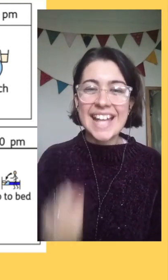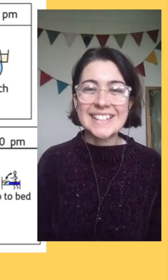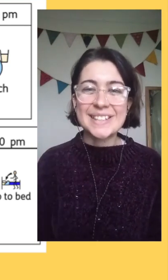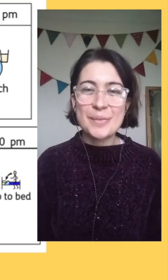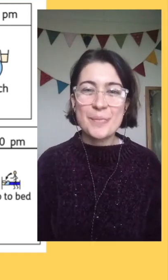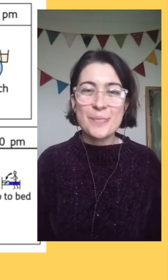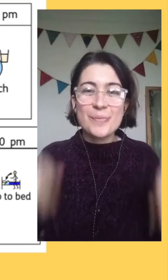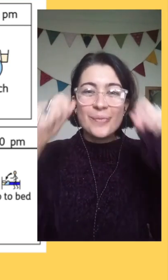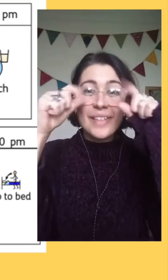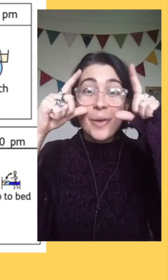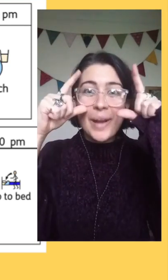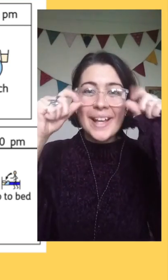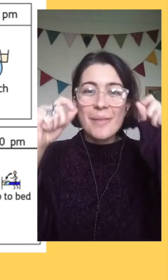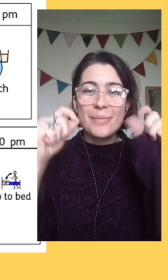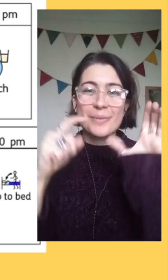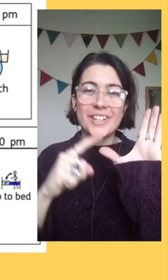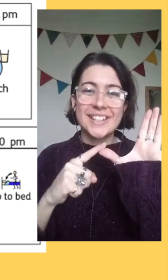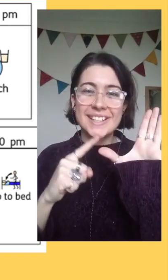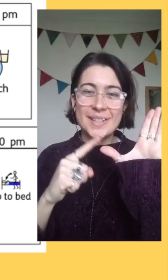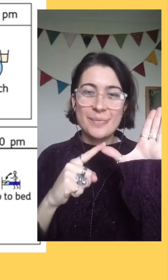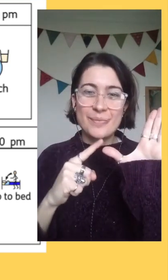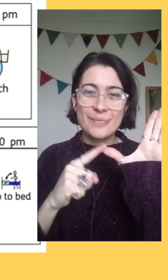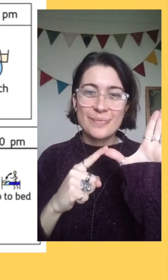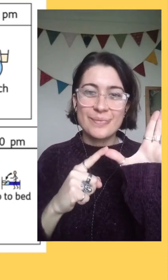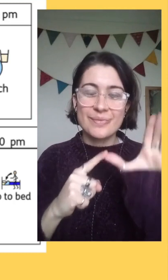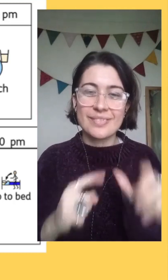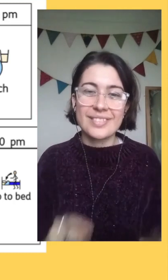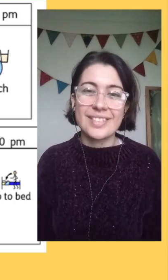Yes, I wake up first.